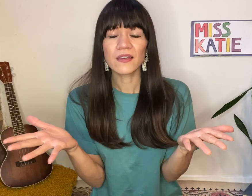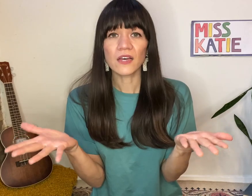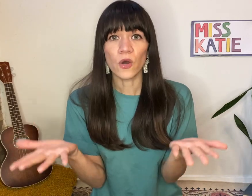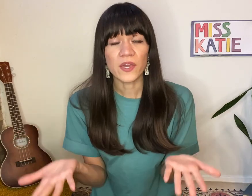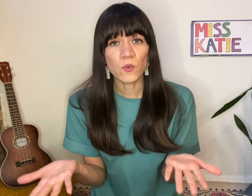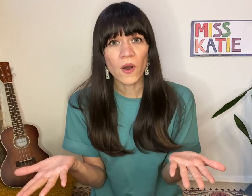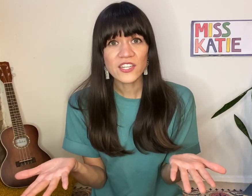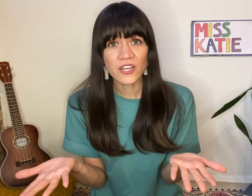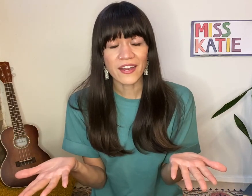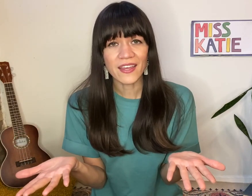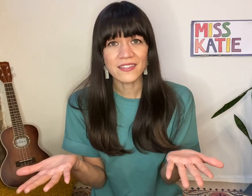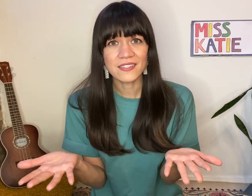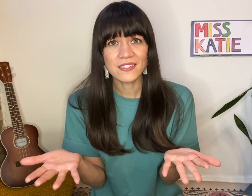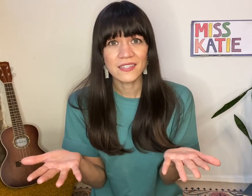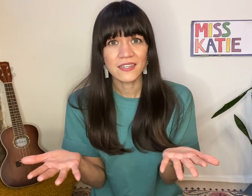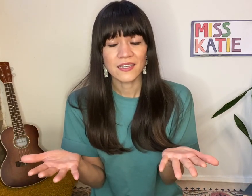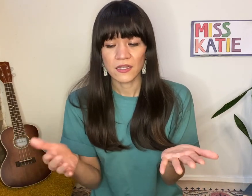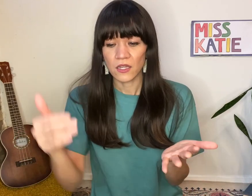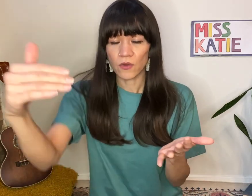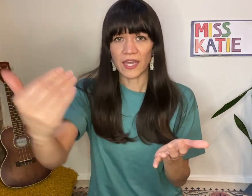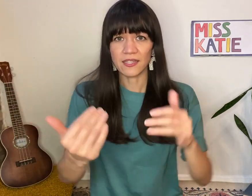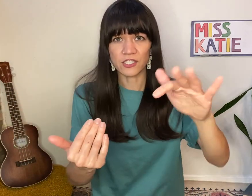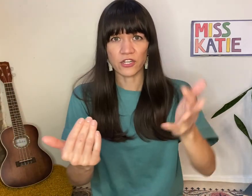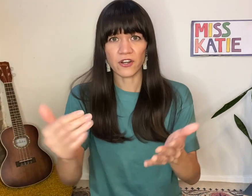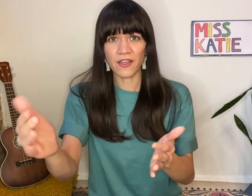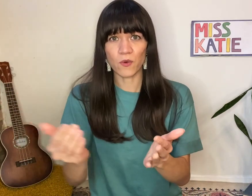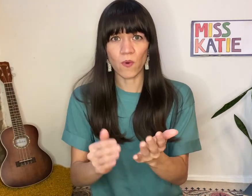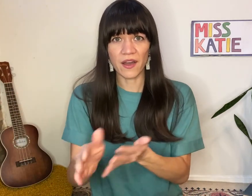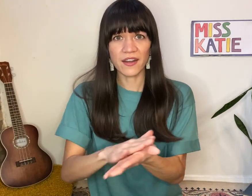We could wash our hands. Okay, let's turn on the water.